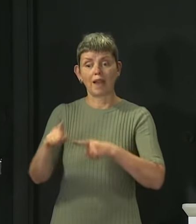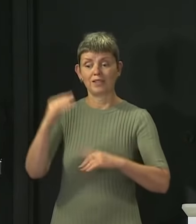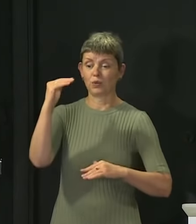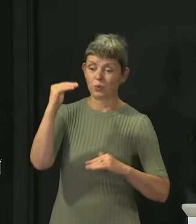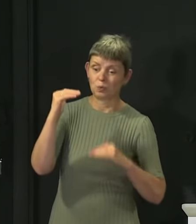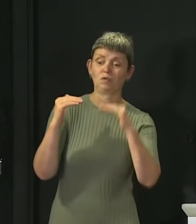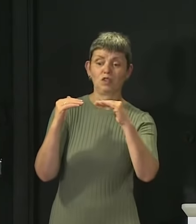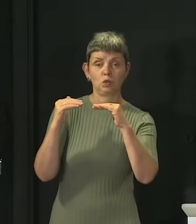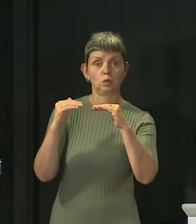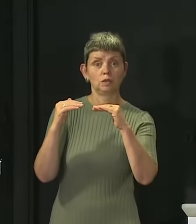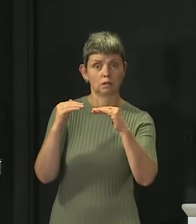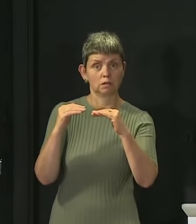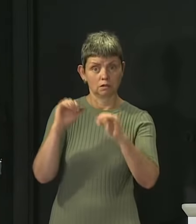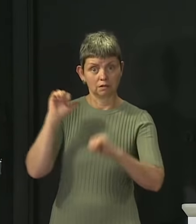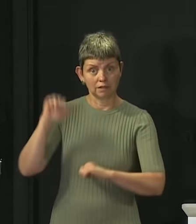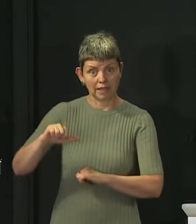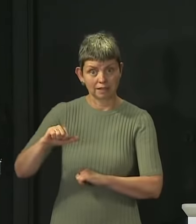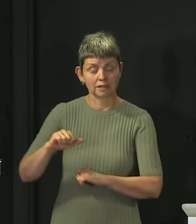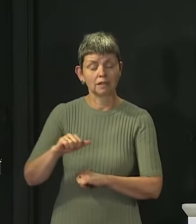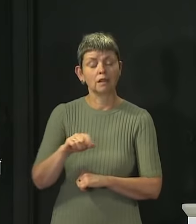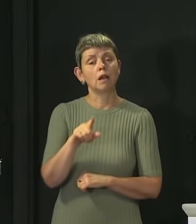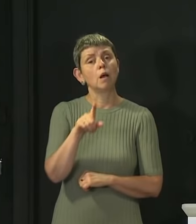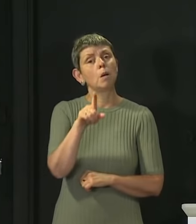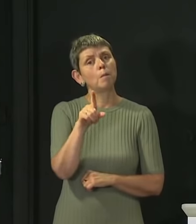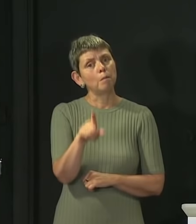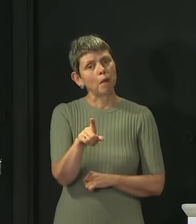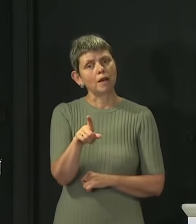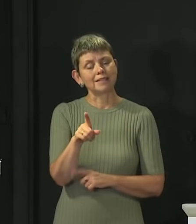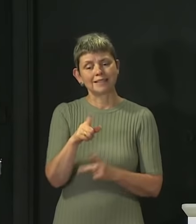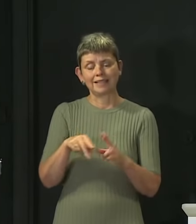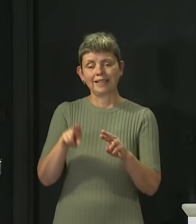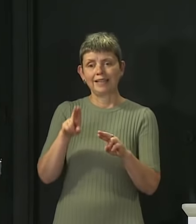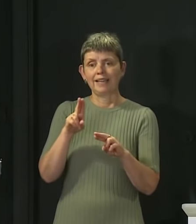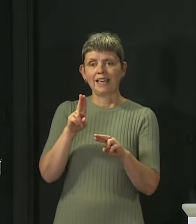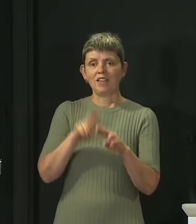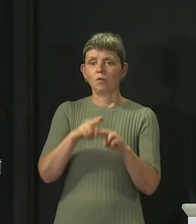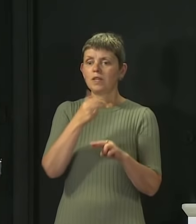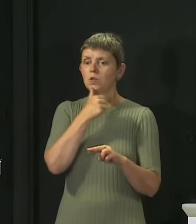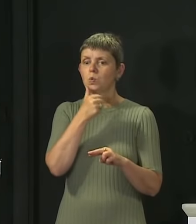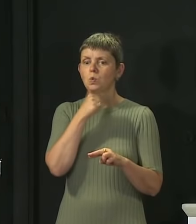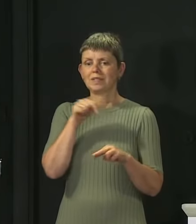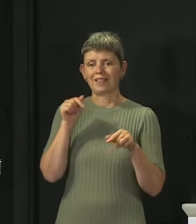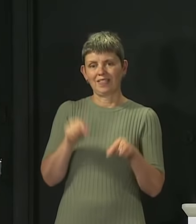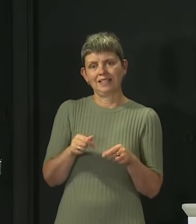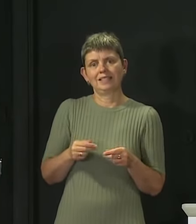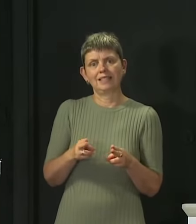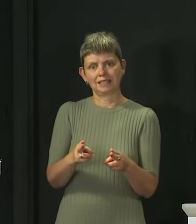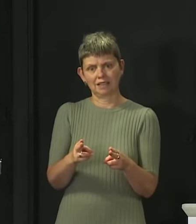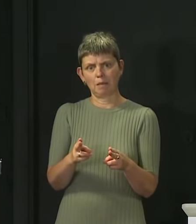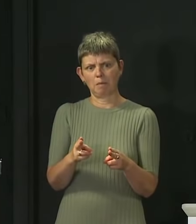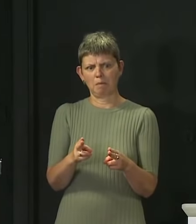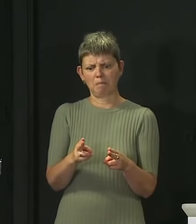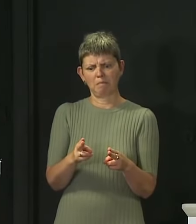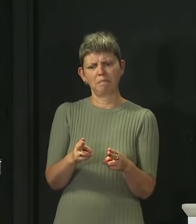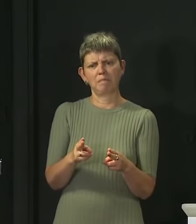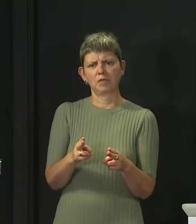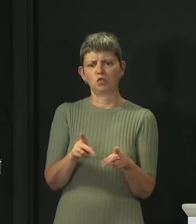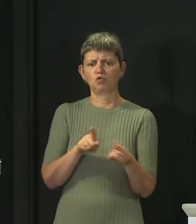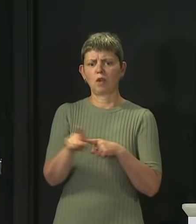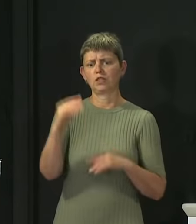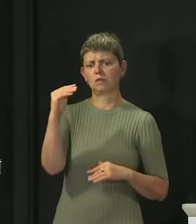we had to try to use a system put in place for a pandemic to do that, you would be asking me right now if it was genuine.